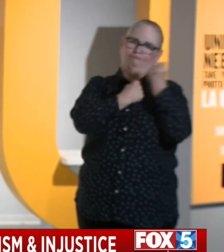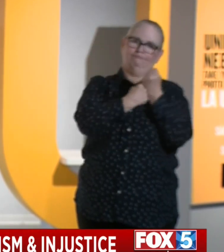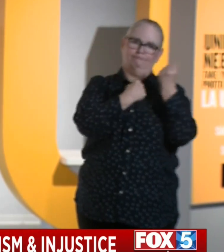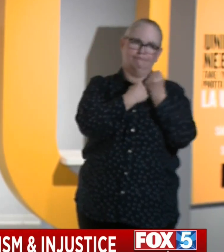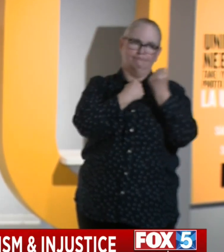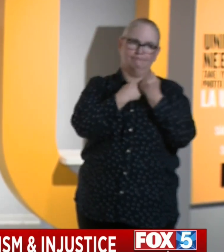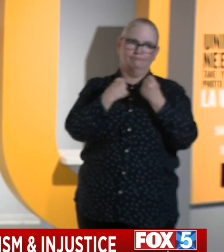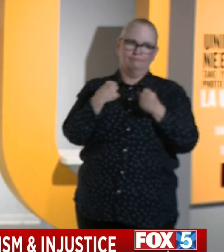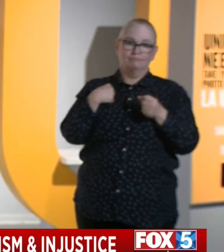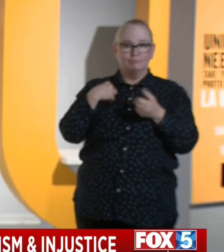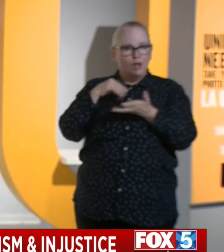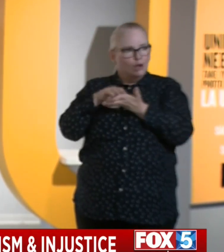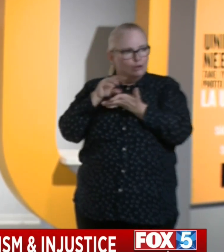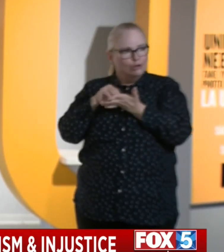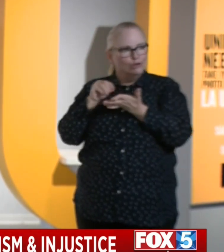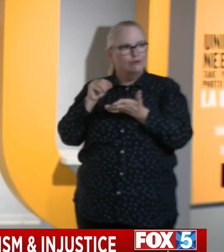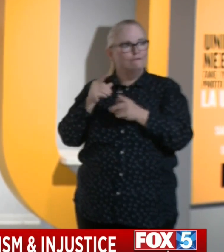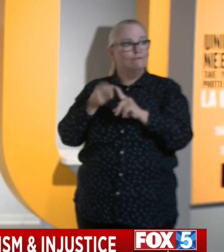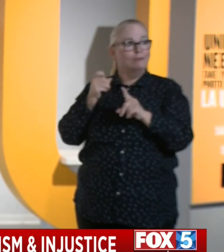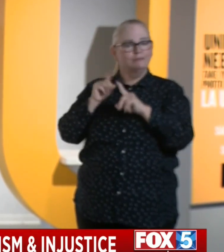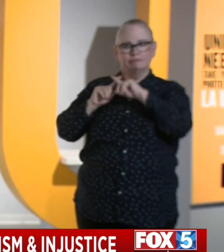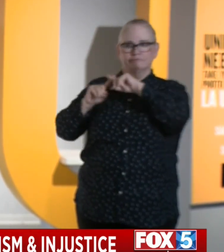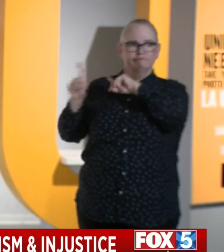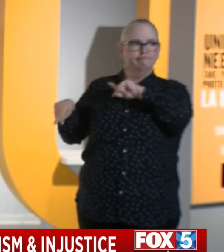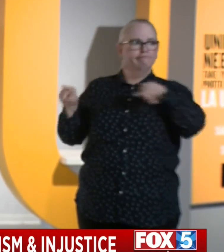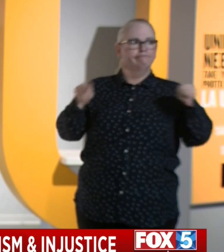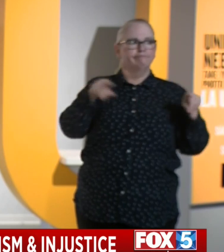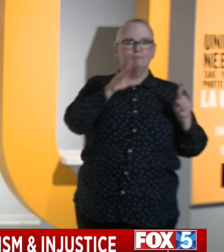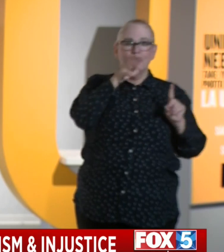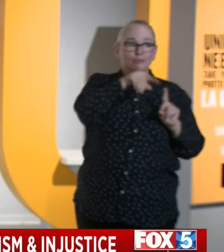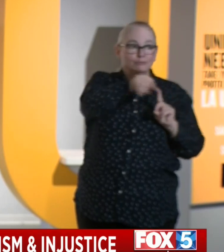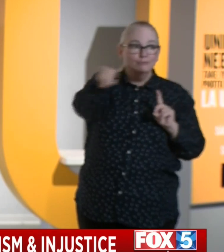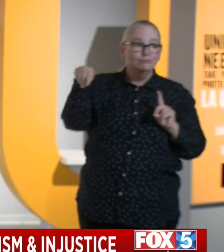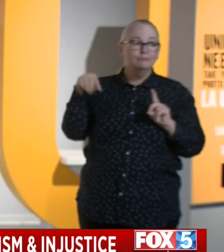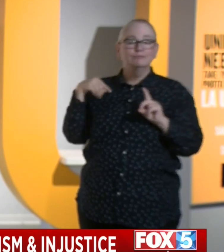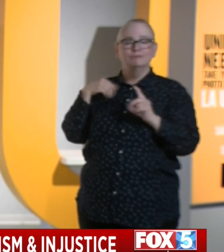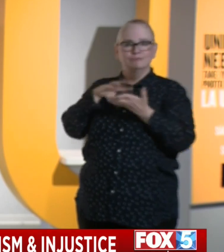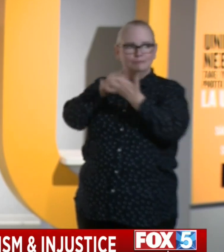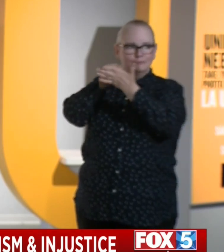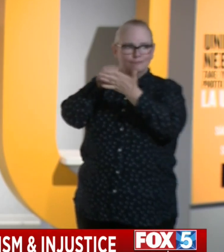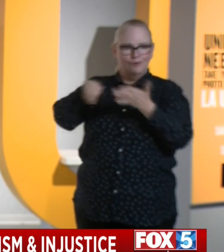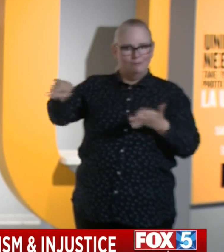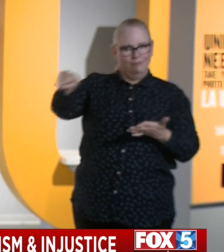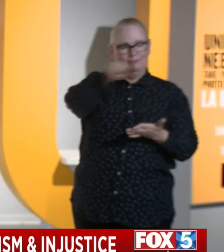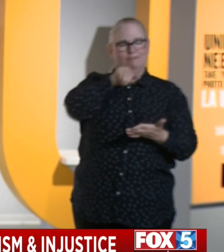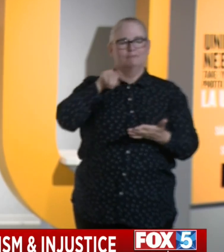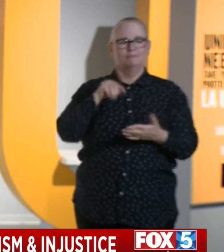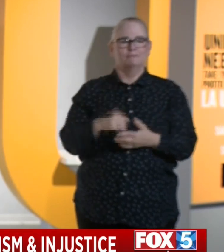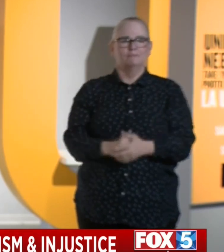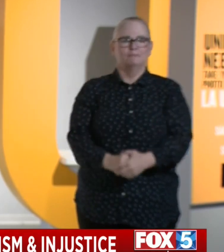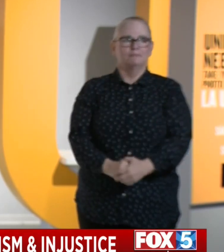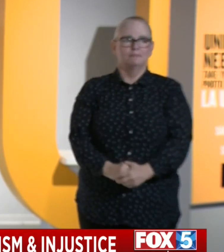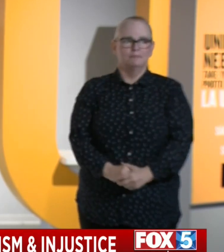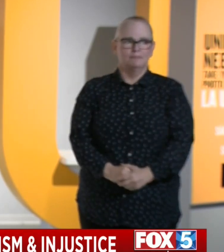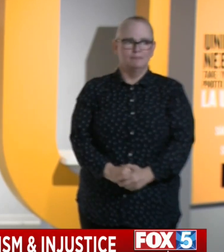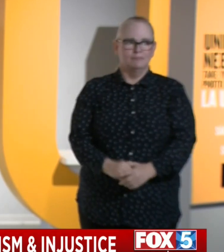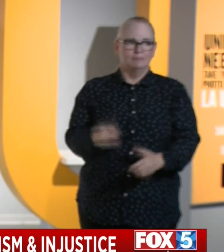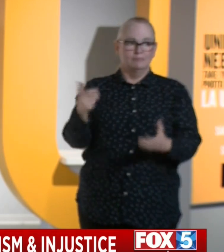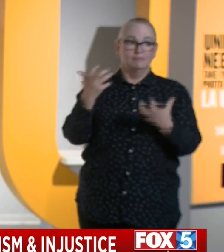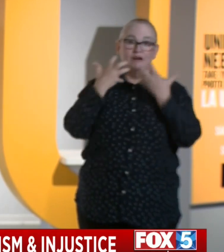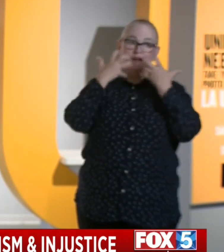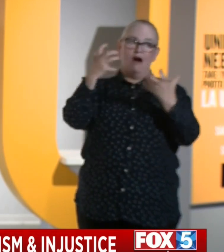and the mothers that I'm learning from who are calling for an end